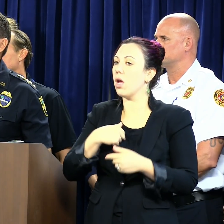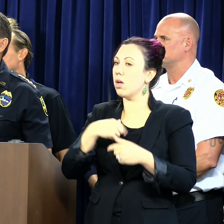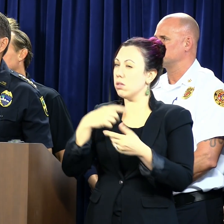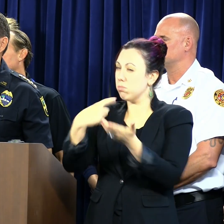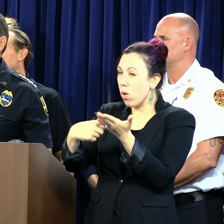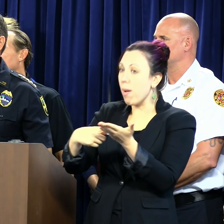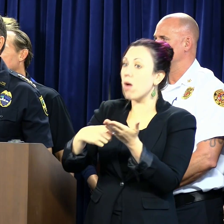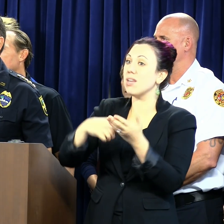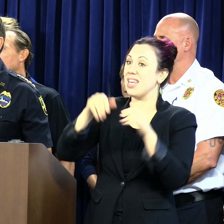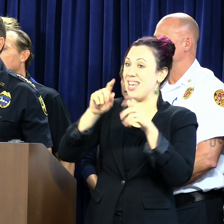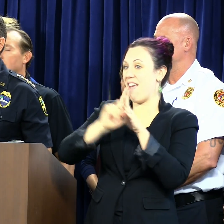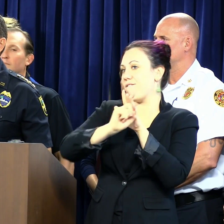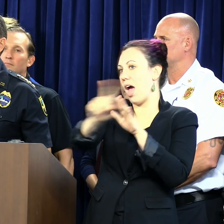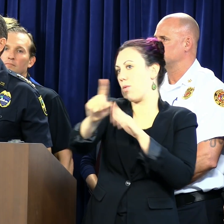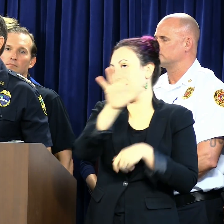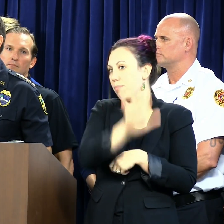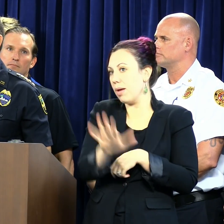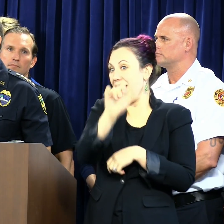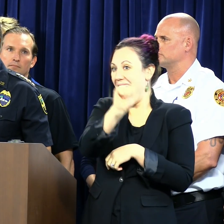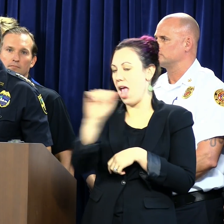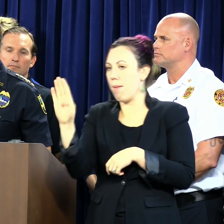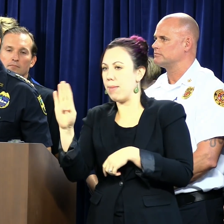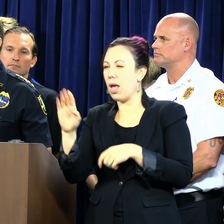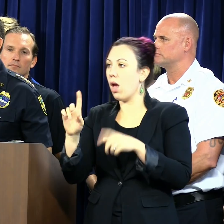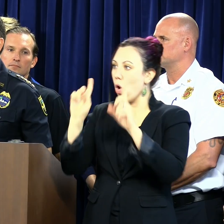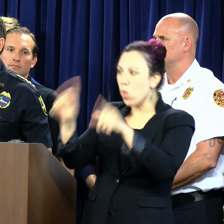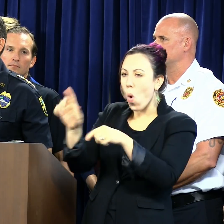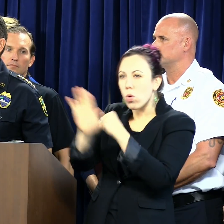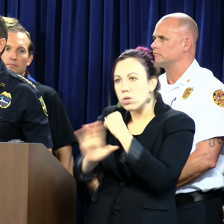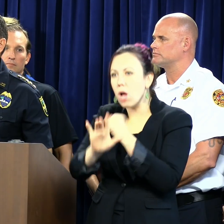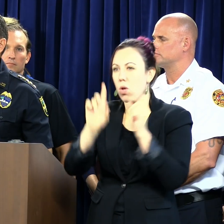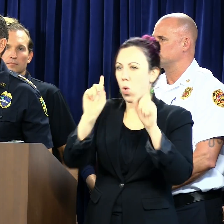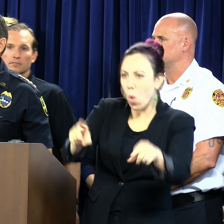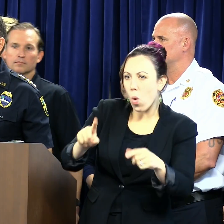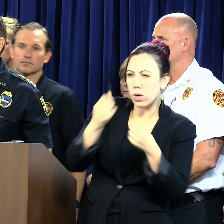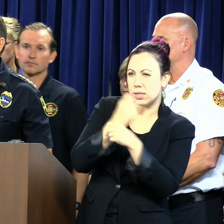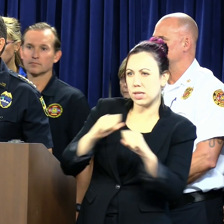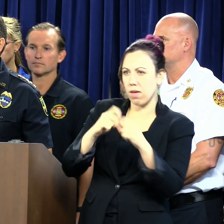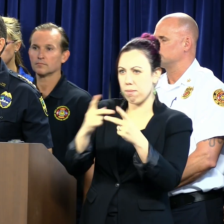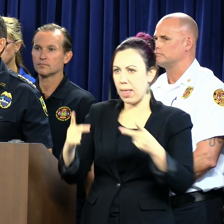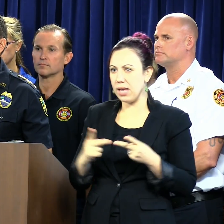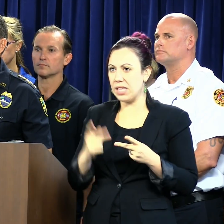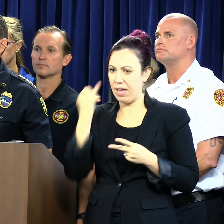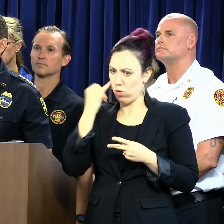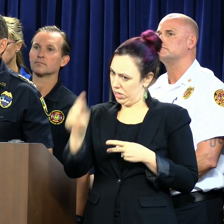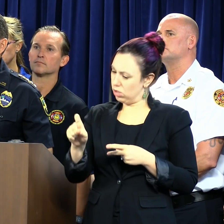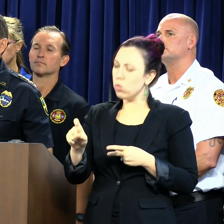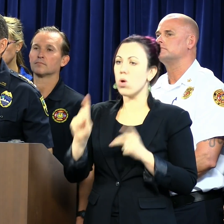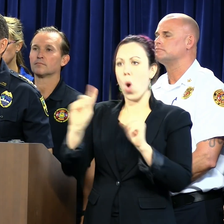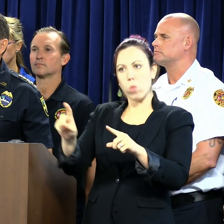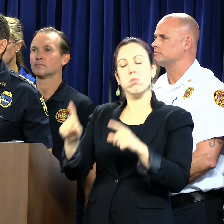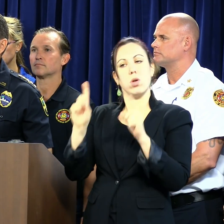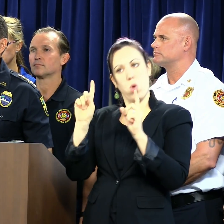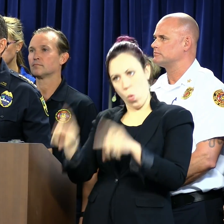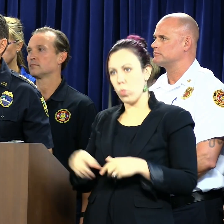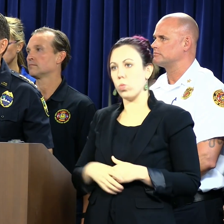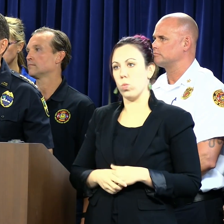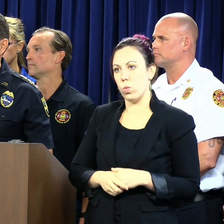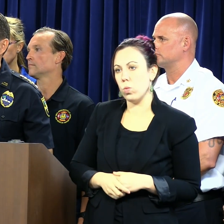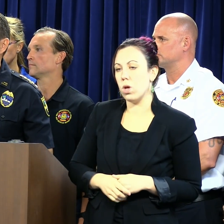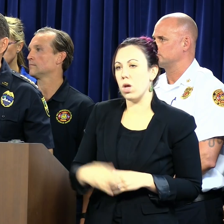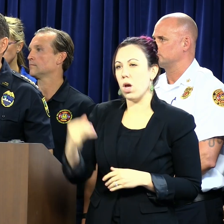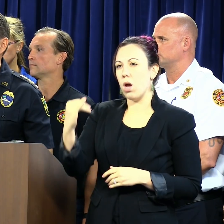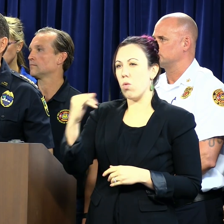and B and going to a safe place, getting to a shelter, if that's the decision you need to make. But, again,